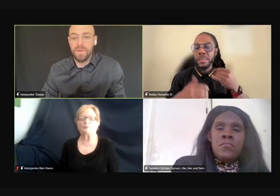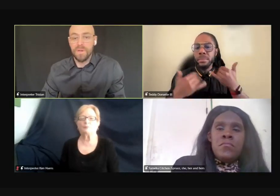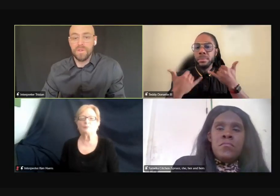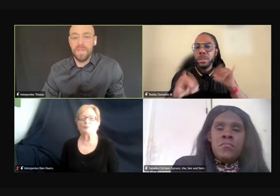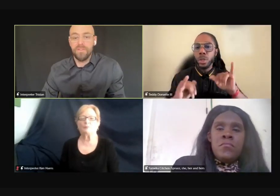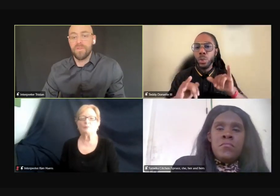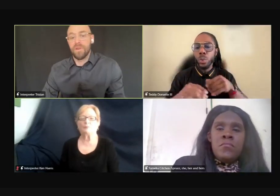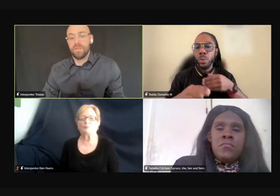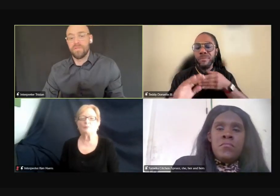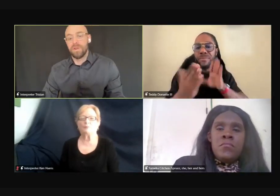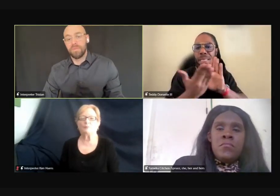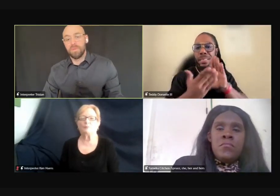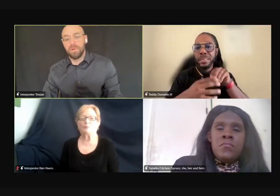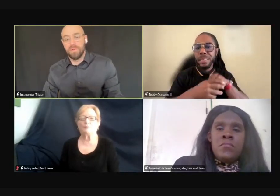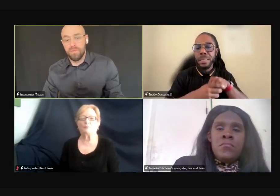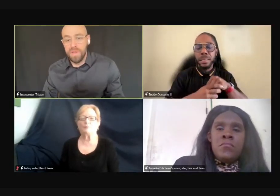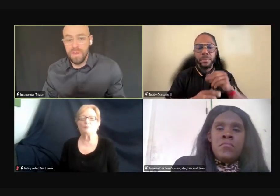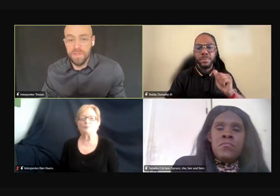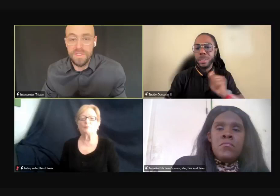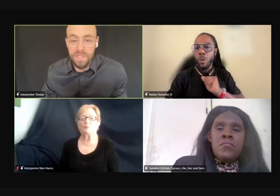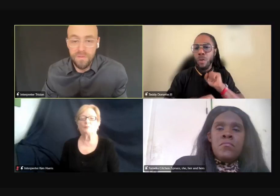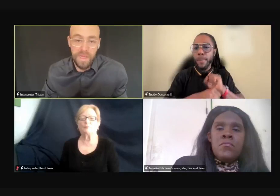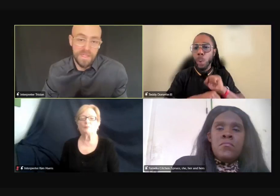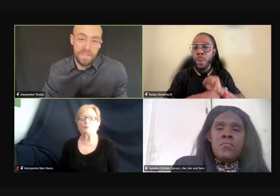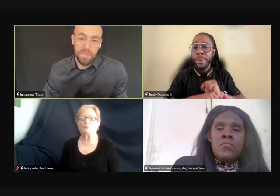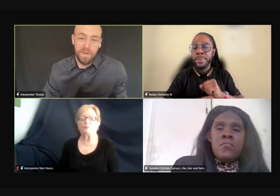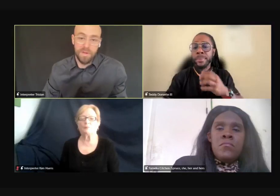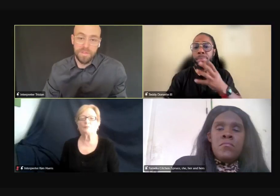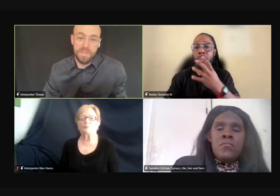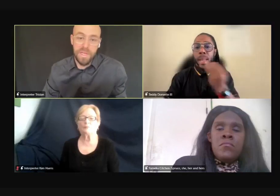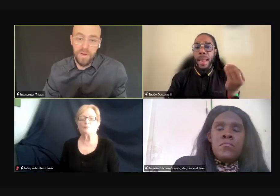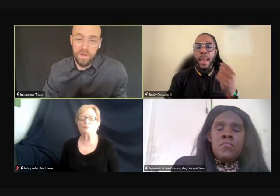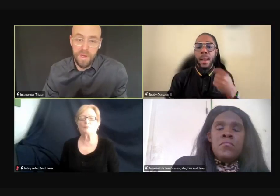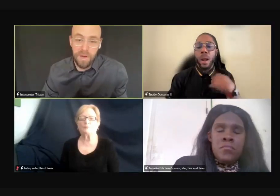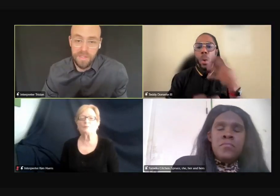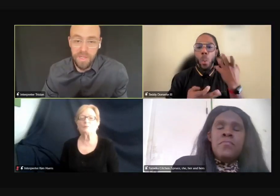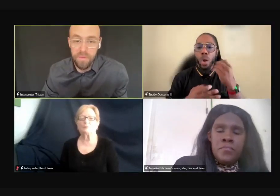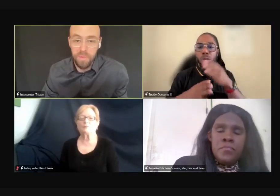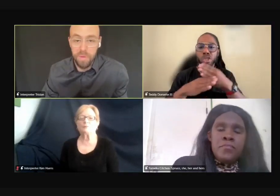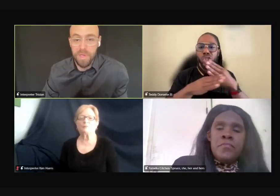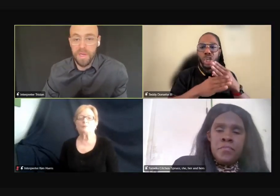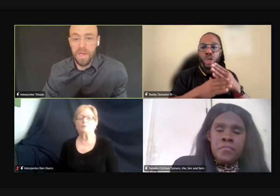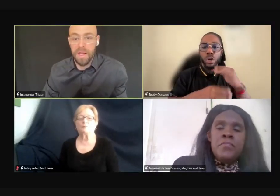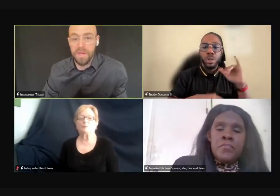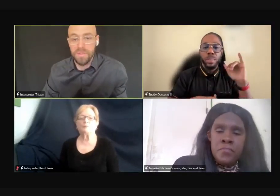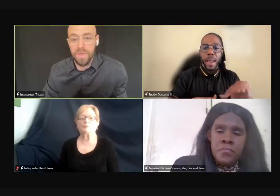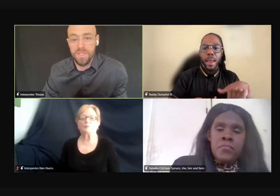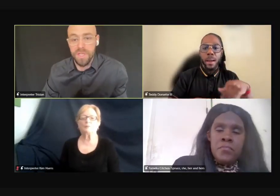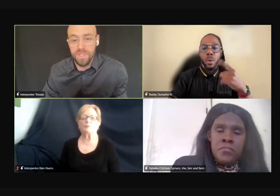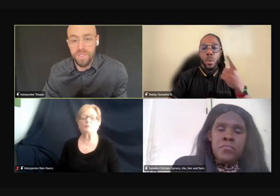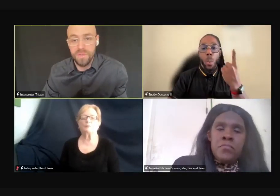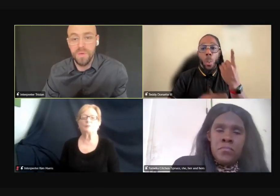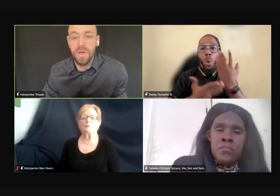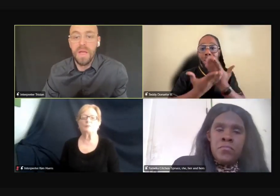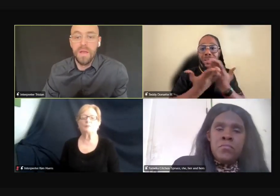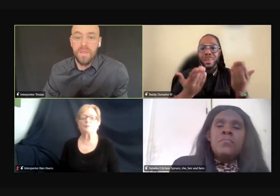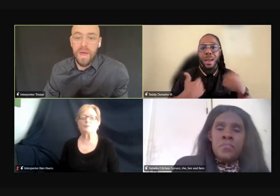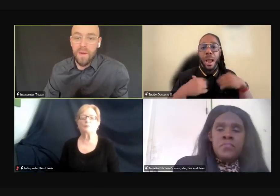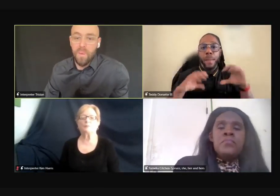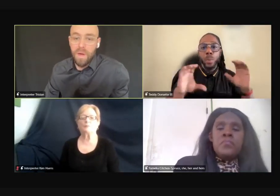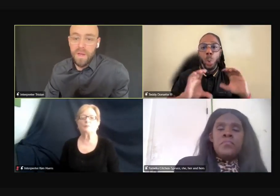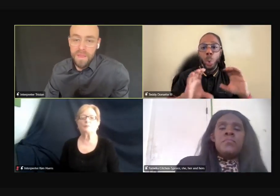that's where deaf and hard of hearing people really are still facing barriers in our, in our self-employment. And I just want to share too,